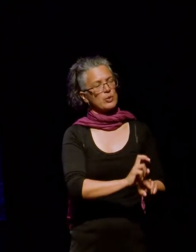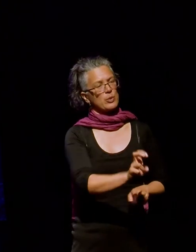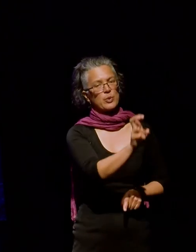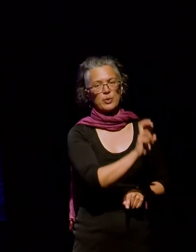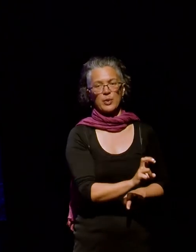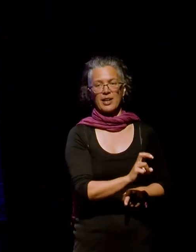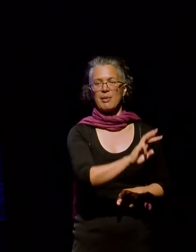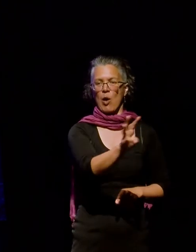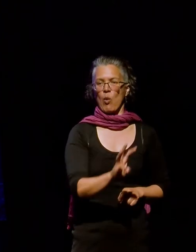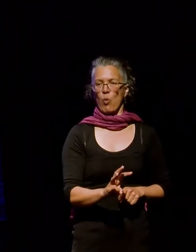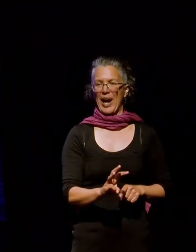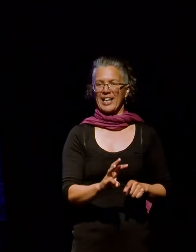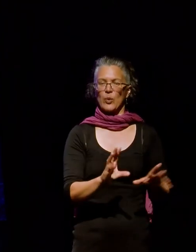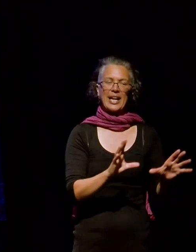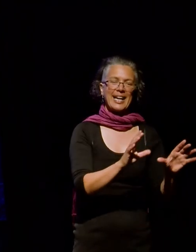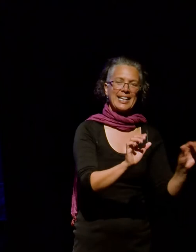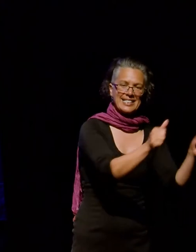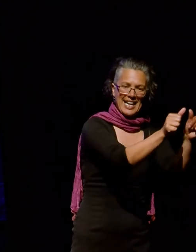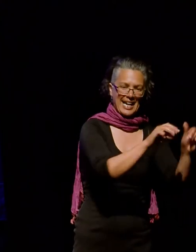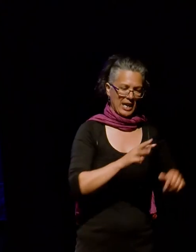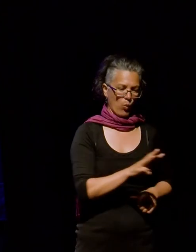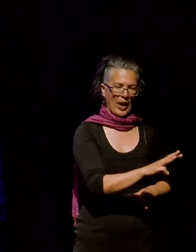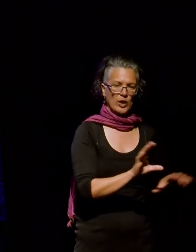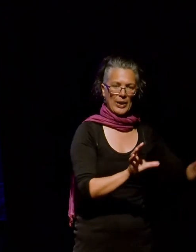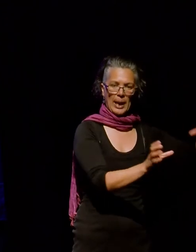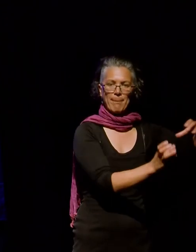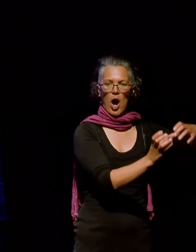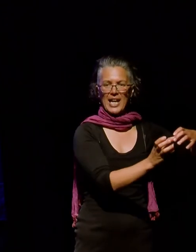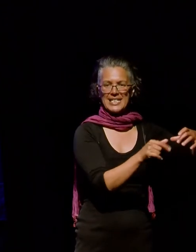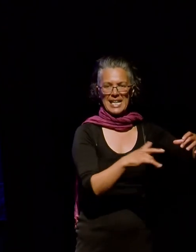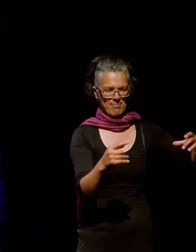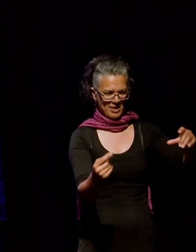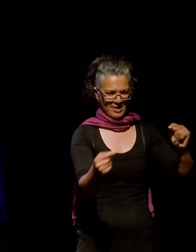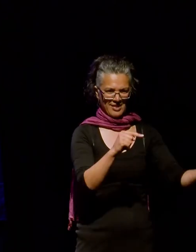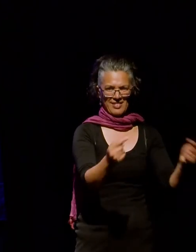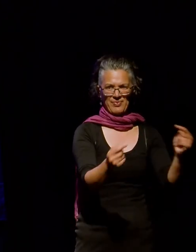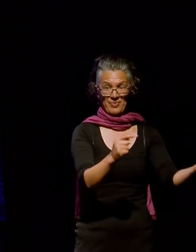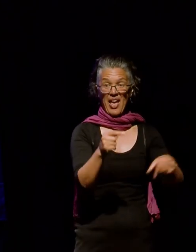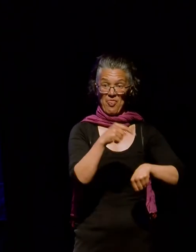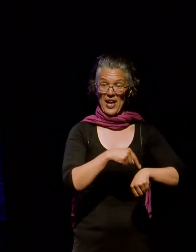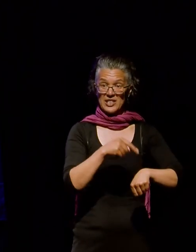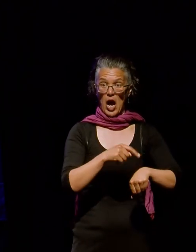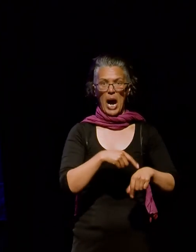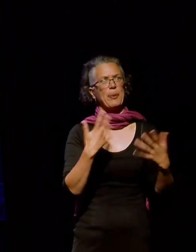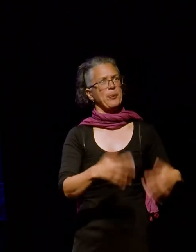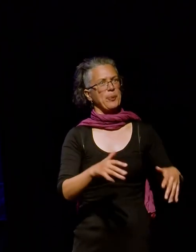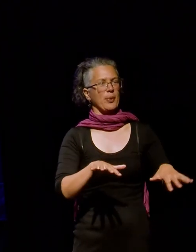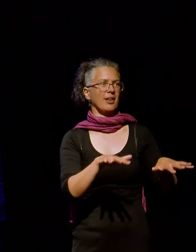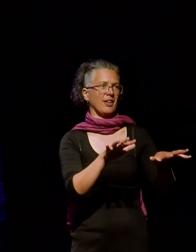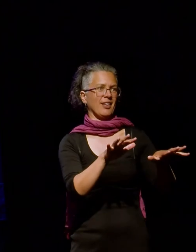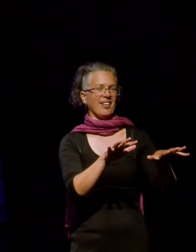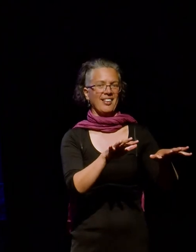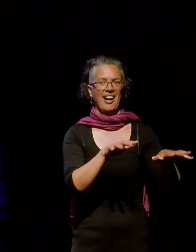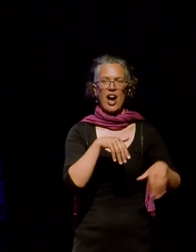played a game in Whanganui against a combined Taranaki and Whanganui team. It was a big deal for the time for New Zealand. Cricket was